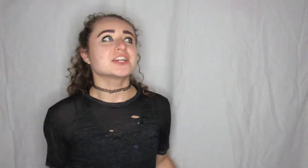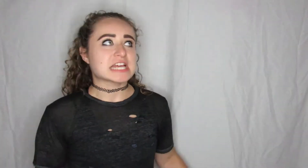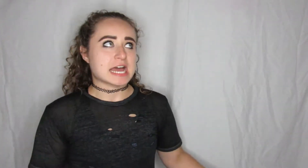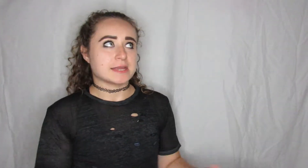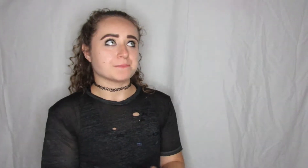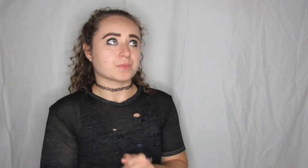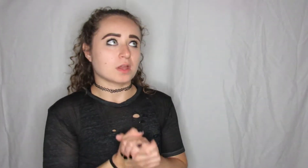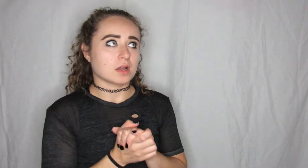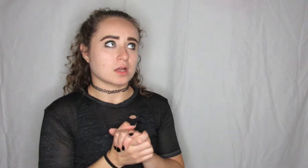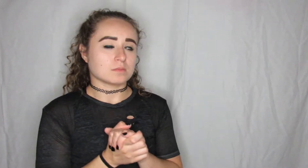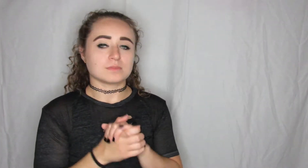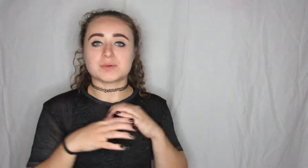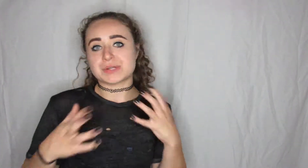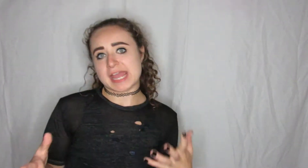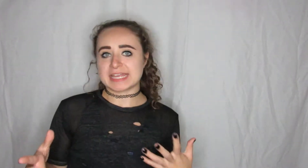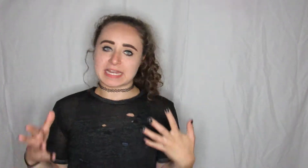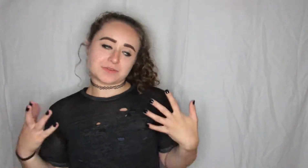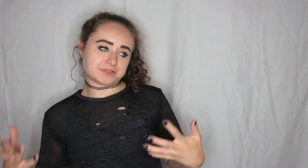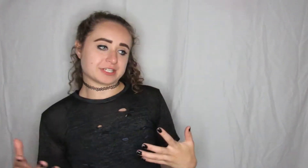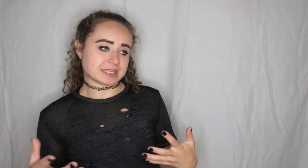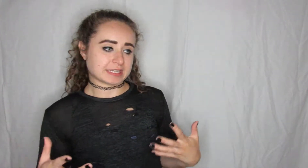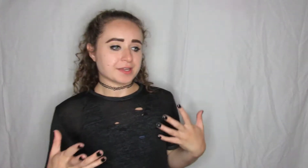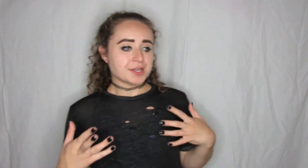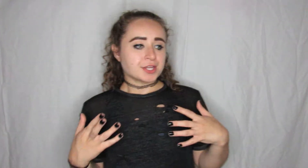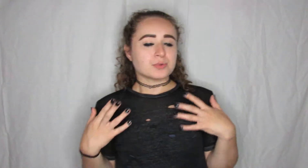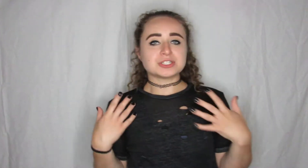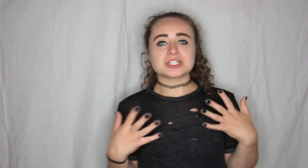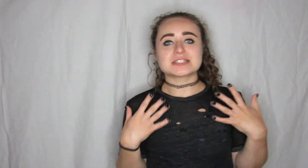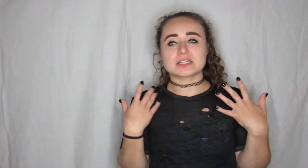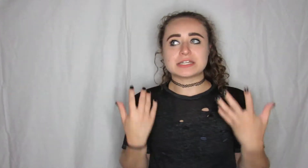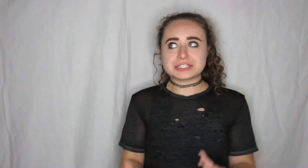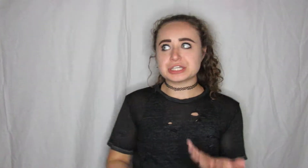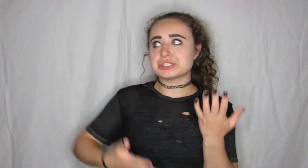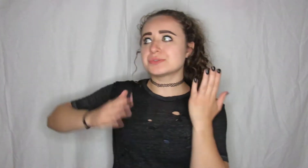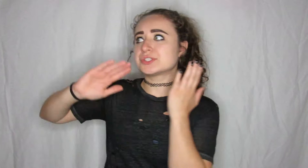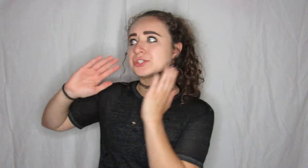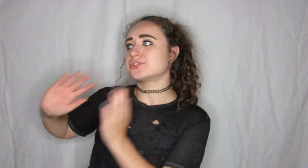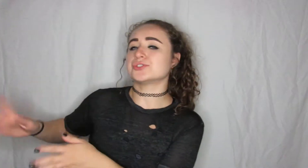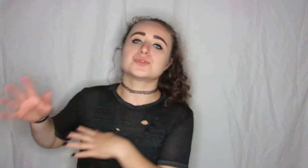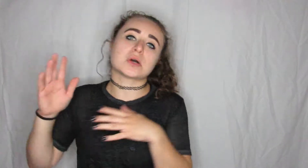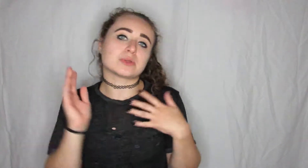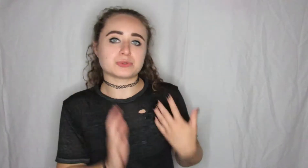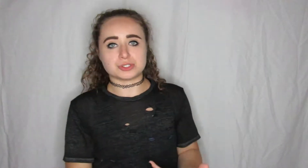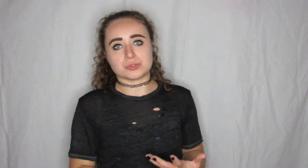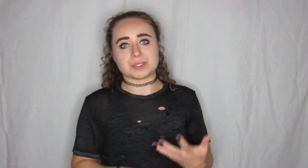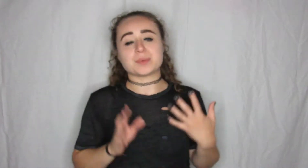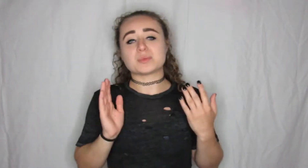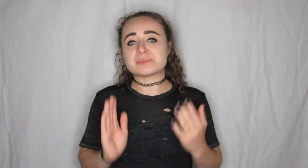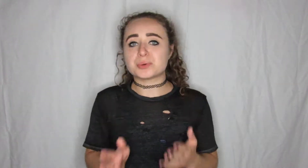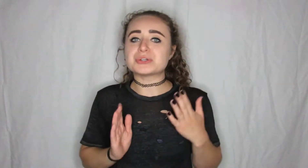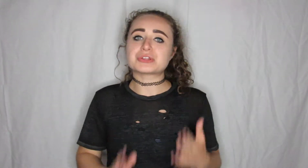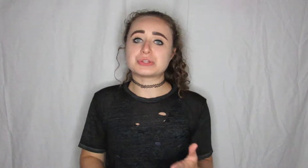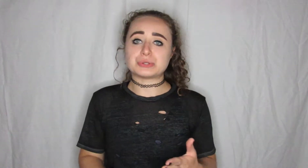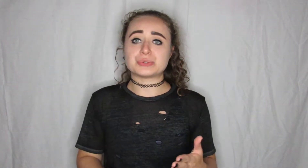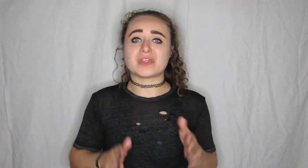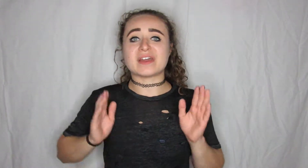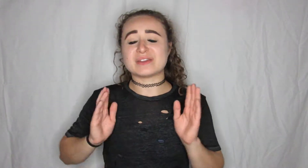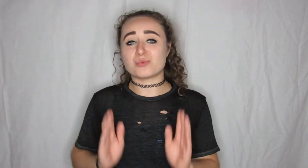time that we're hanging out and everything we just continued to do what we were doing but we both knew that it